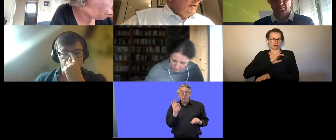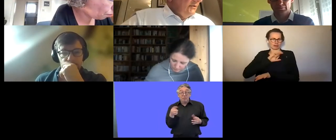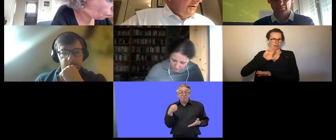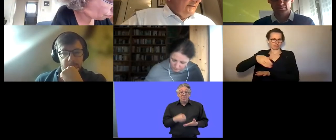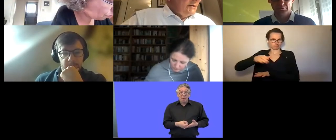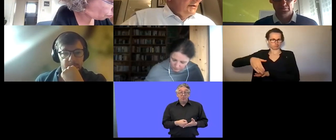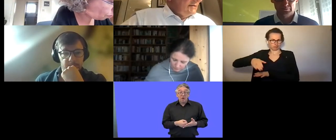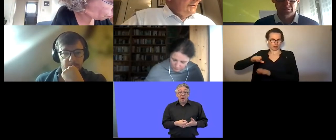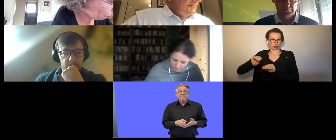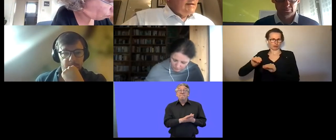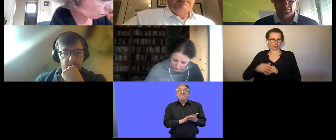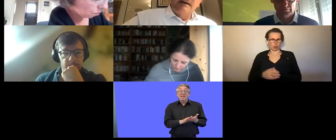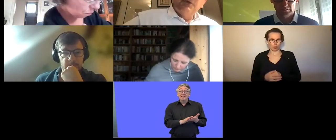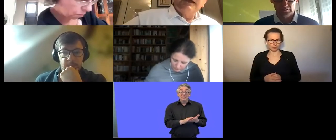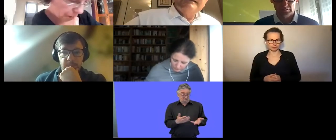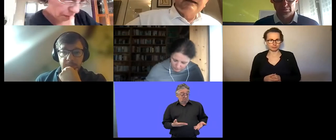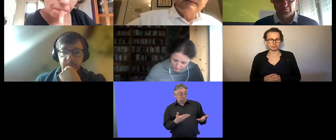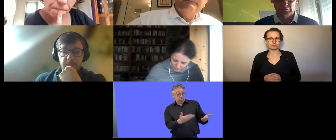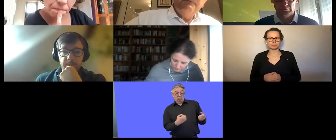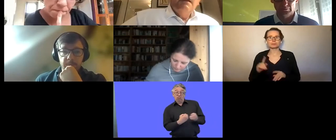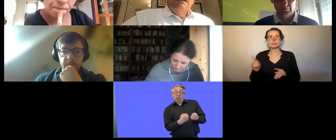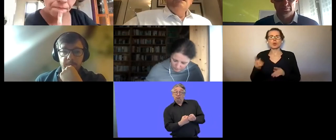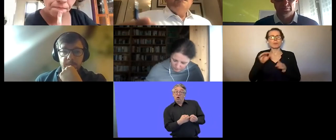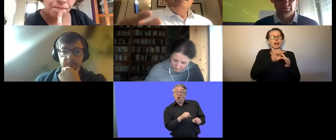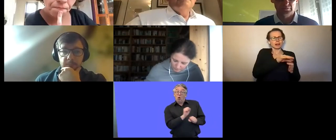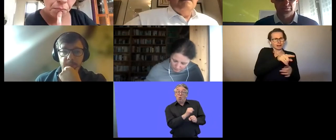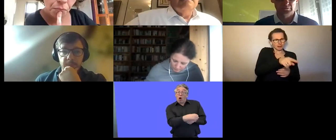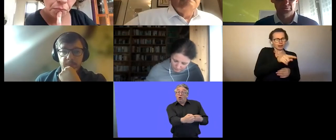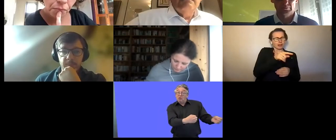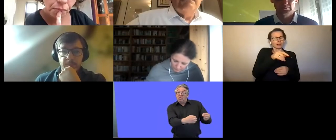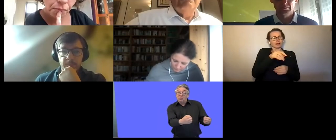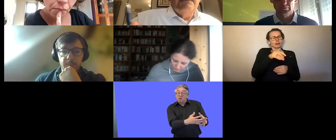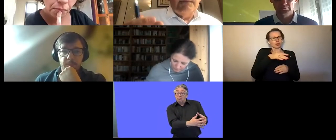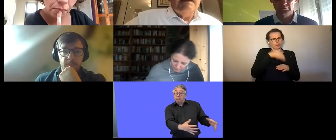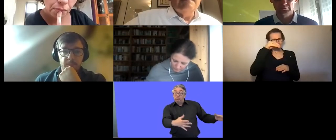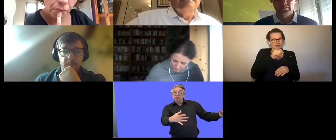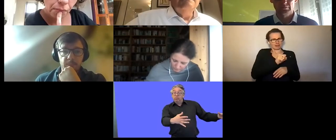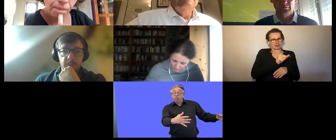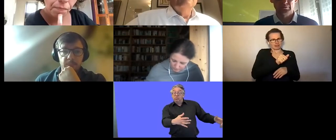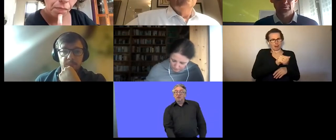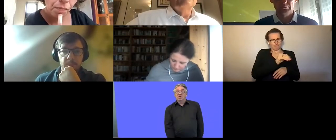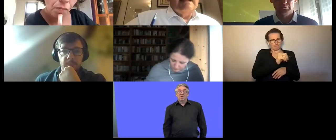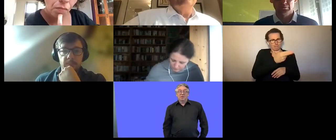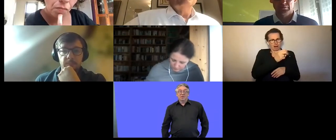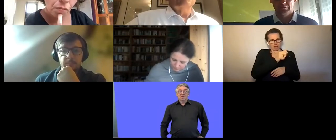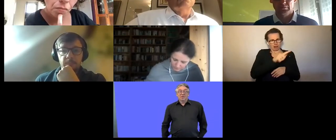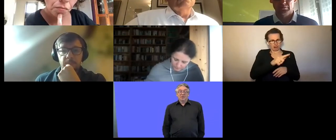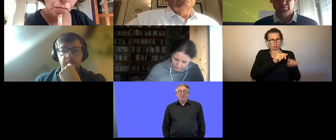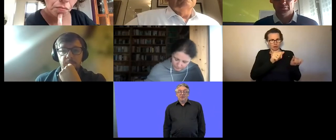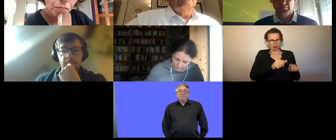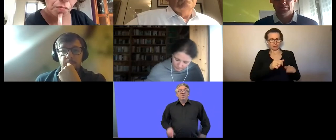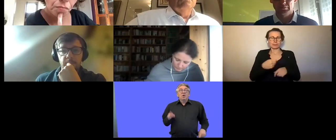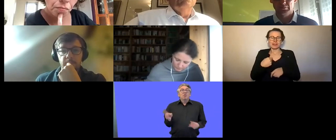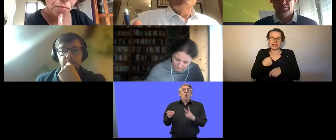in this sector and then something else uh briefly as to the somehow model i'm an